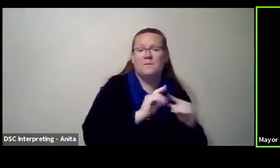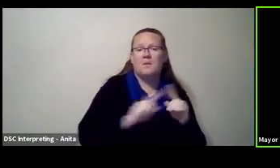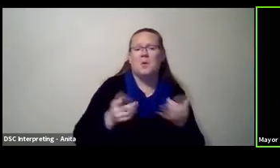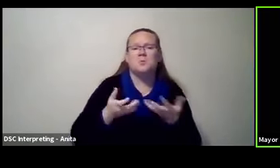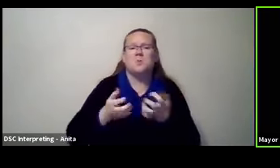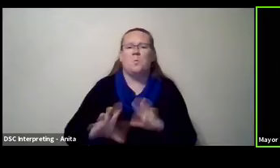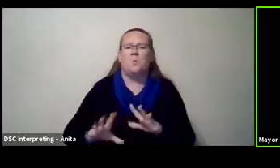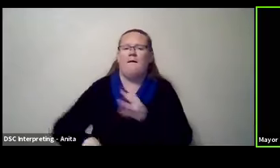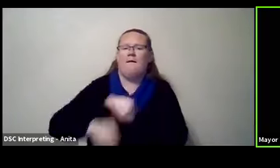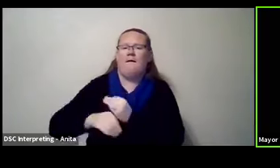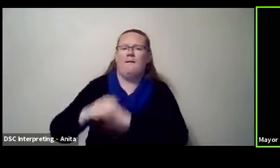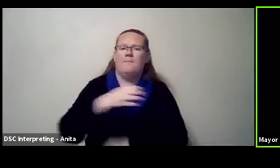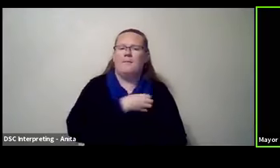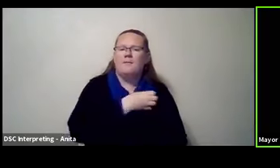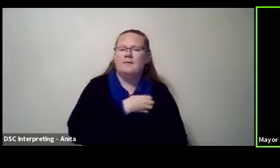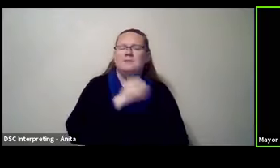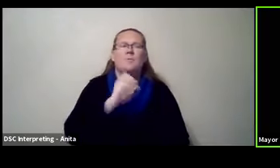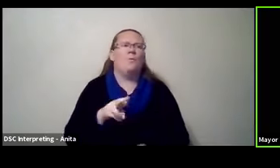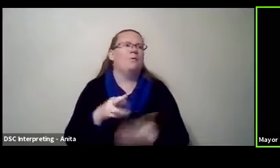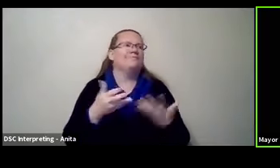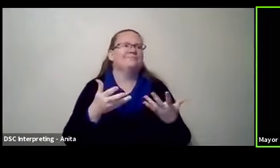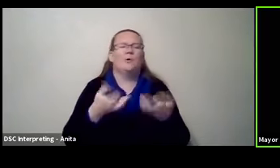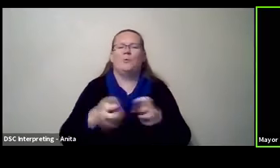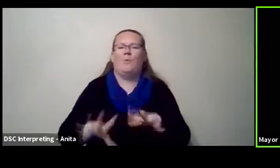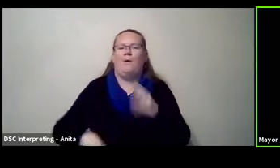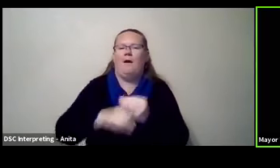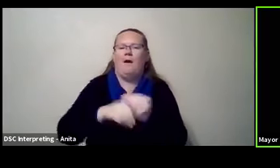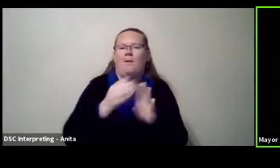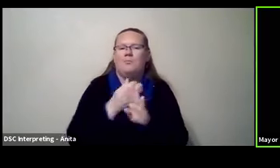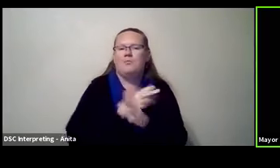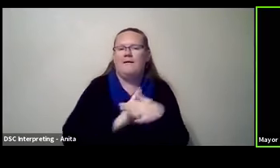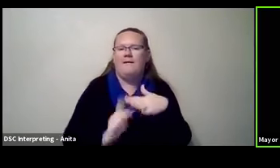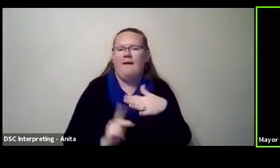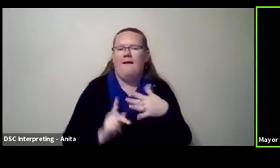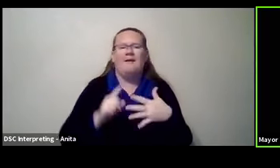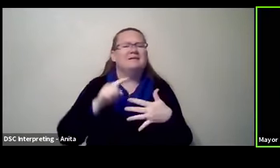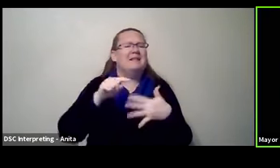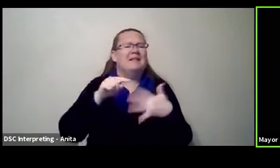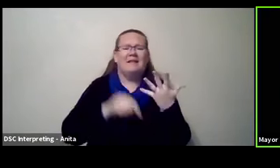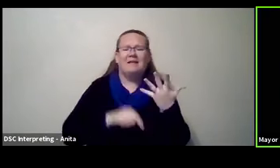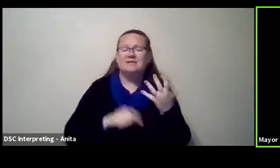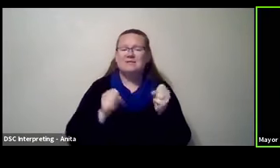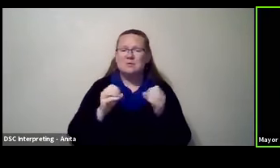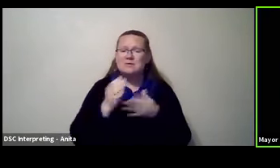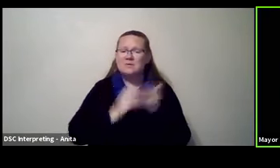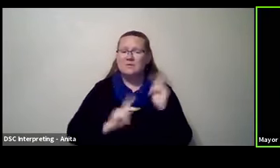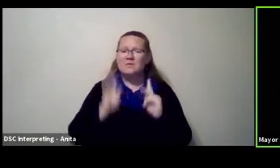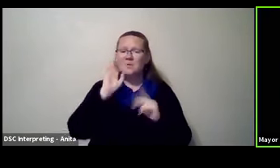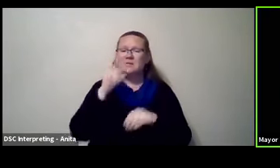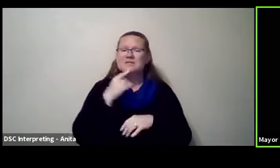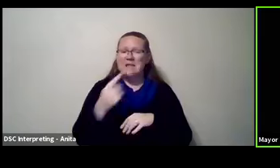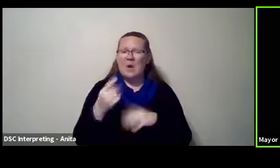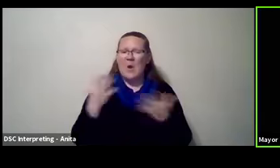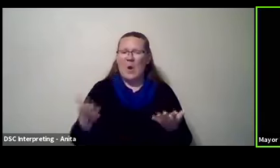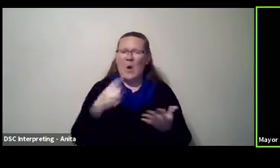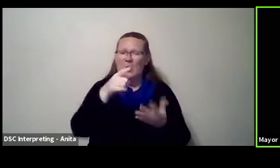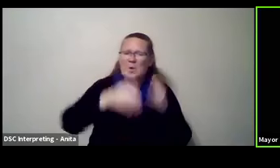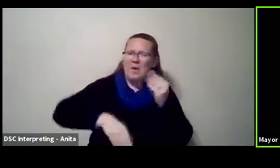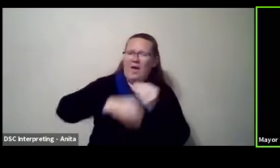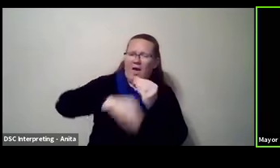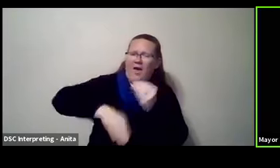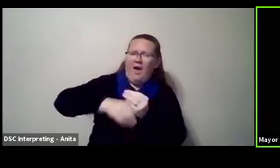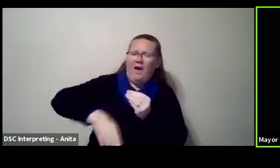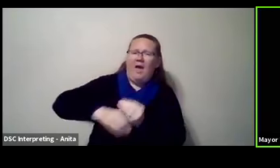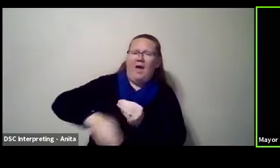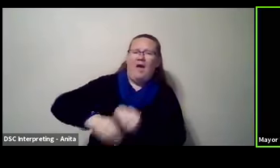So there are going to be those, um, who say, well, no, no, no, the reason issue one failed was because, you know, of all the extra things you wanted to do pre-K and